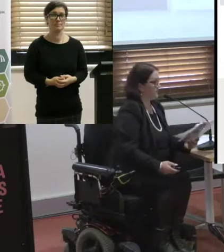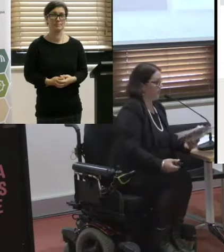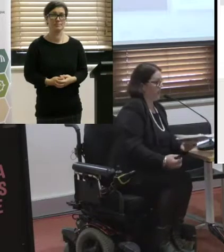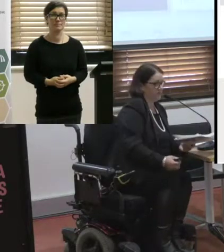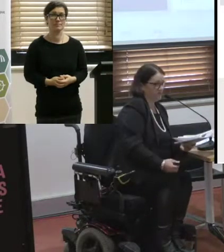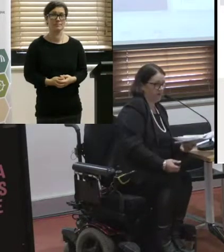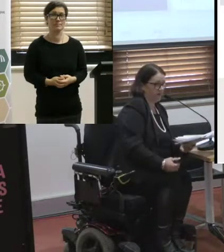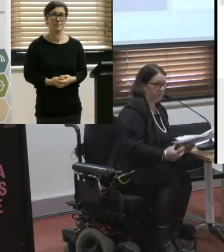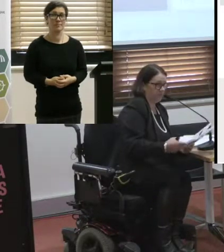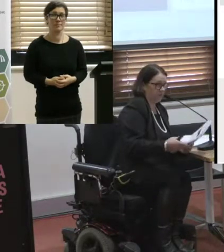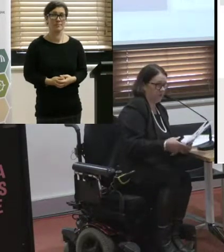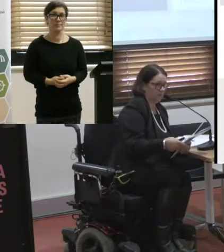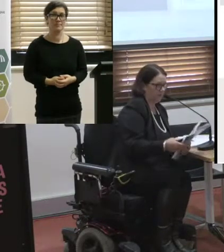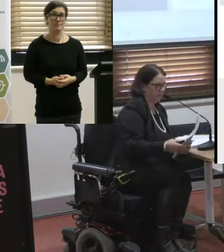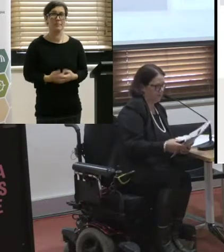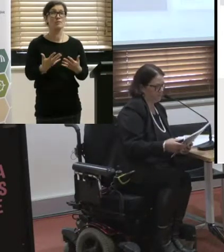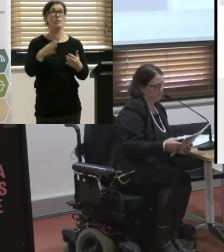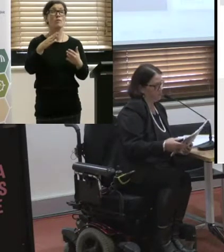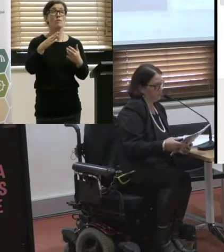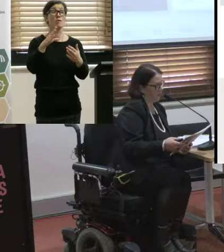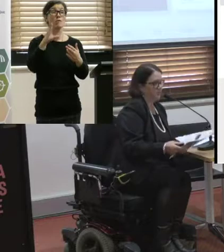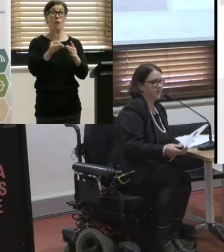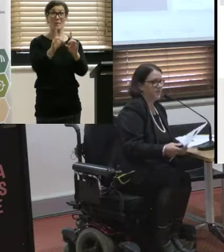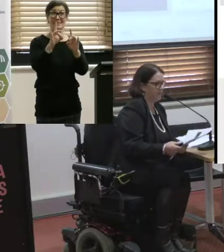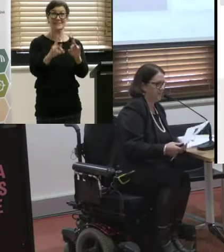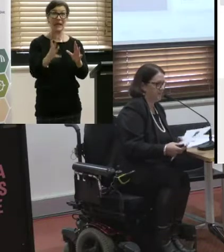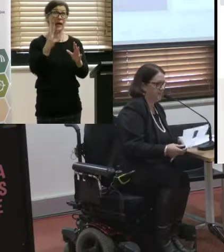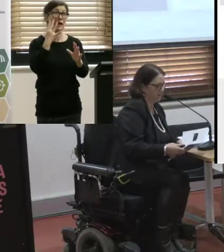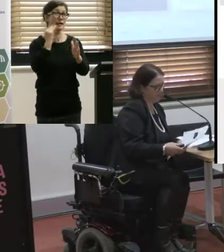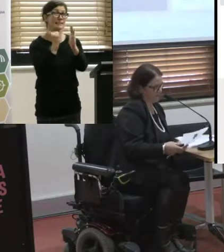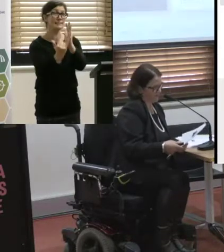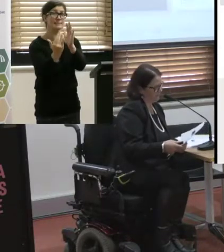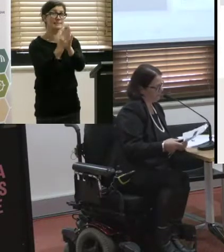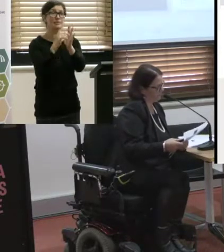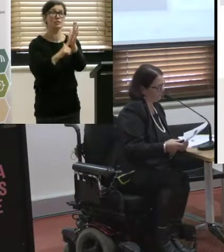So as of July 1, that's what we will look like. Slightly different.